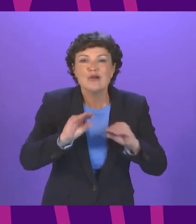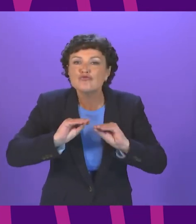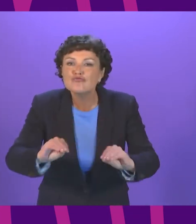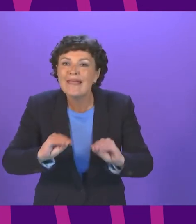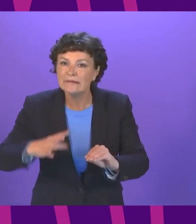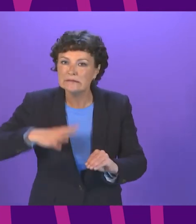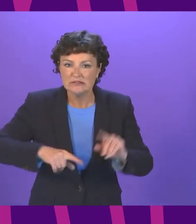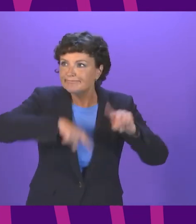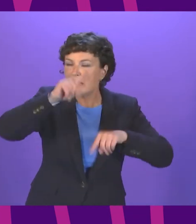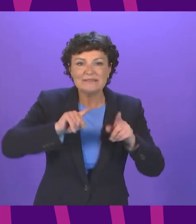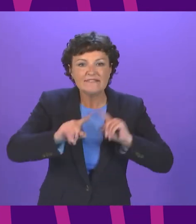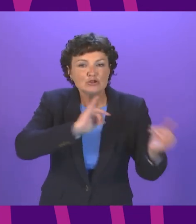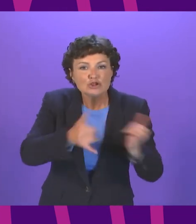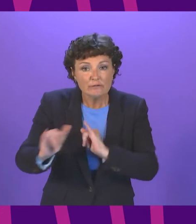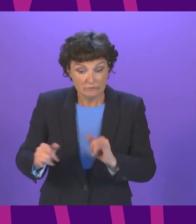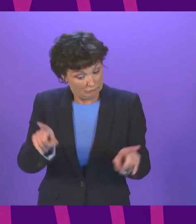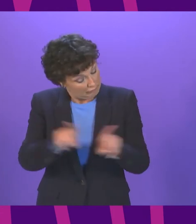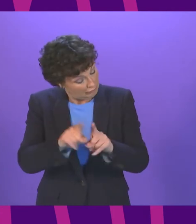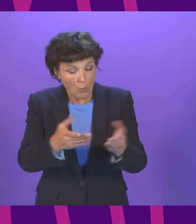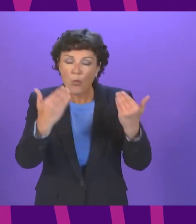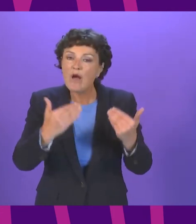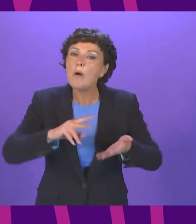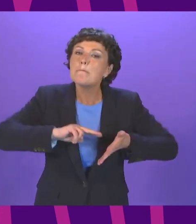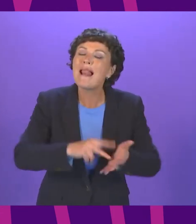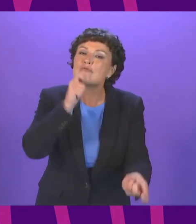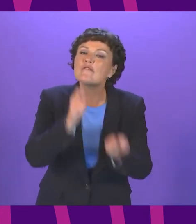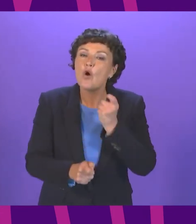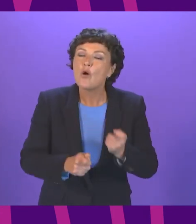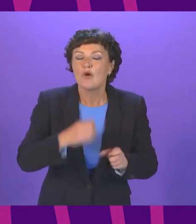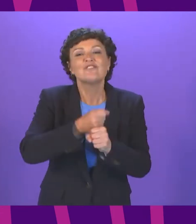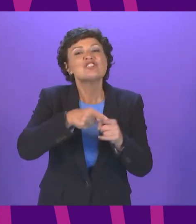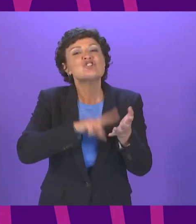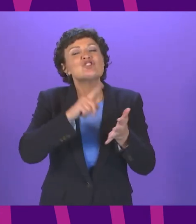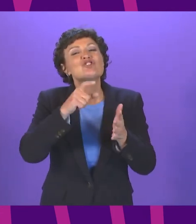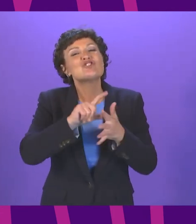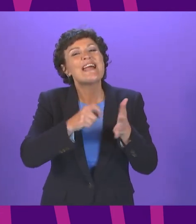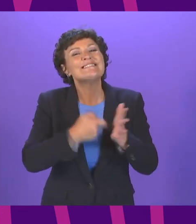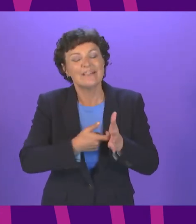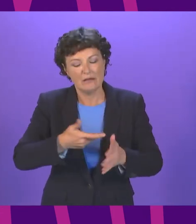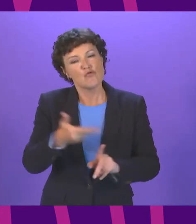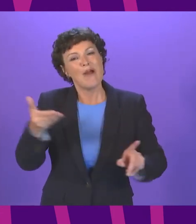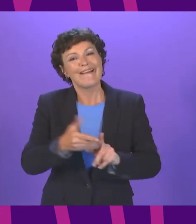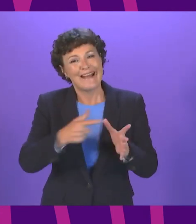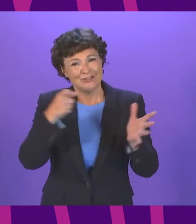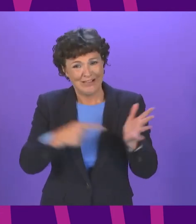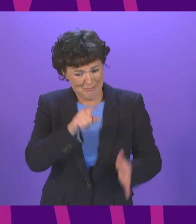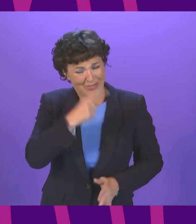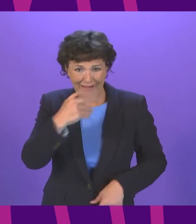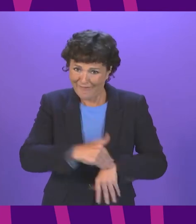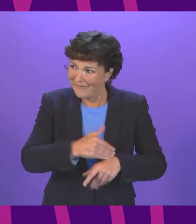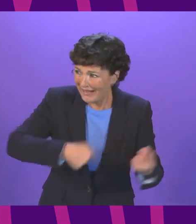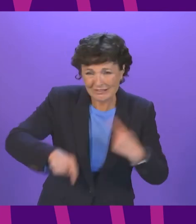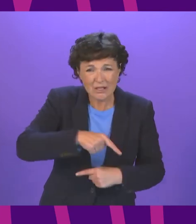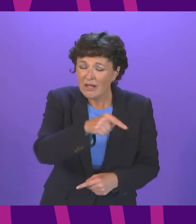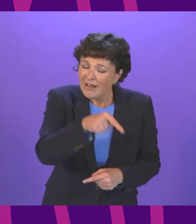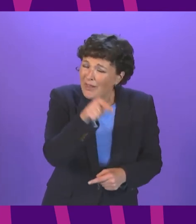we also welcome the planned reform of the Gender Recognition Act because the GRA is harming people every day reforms do not seek to